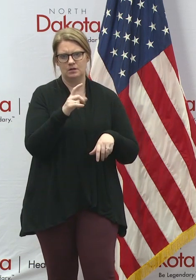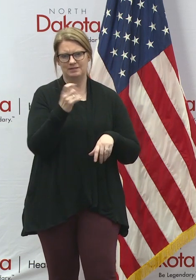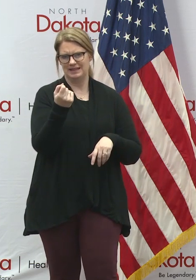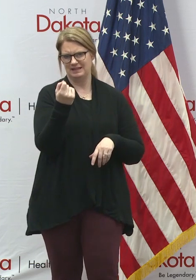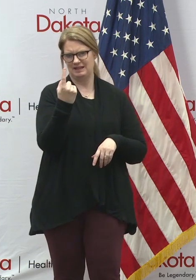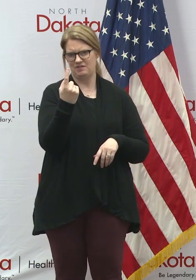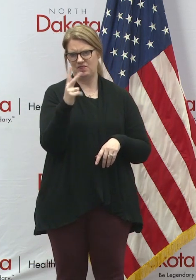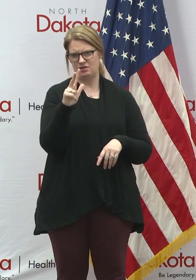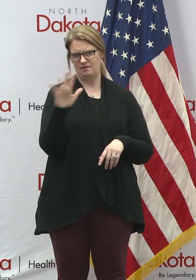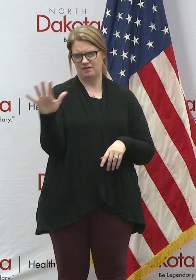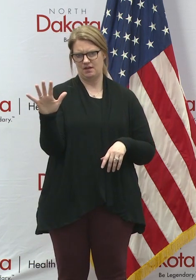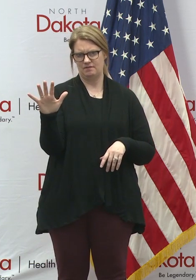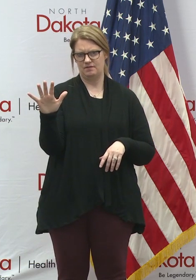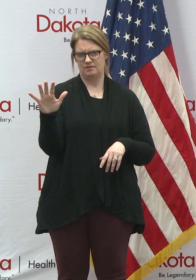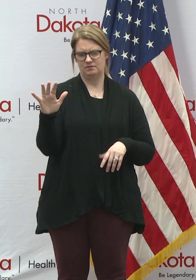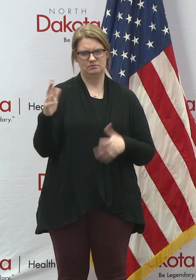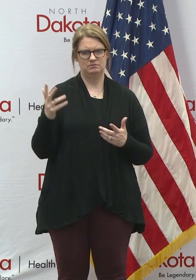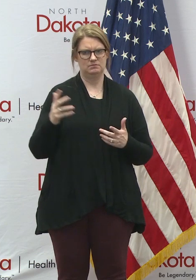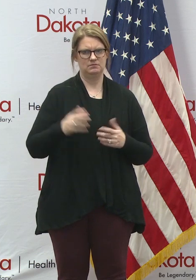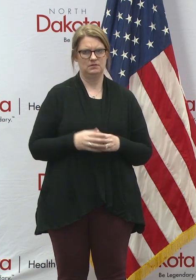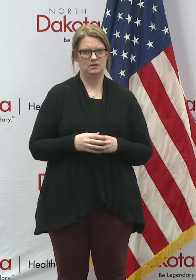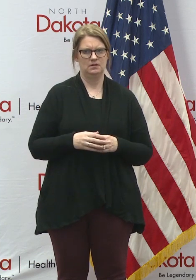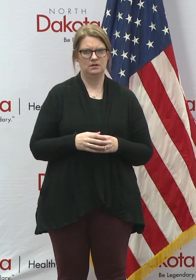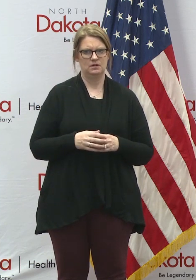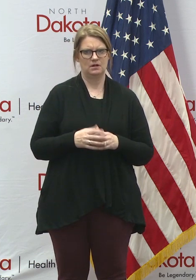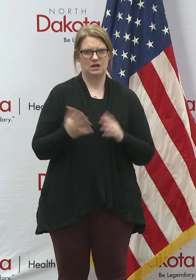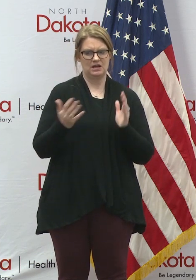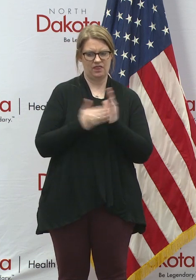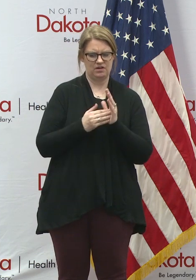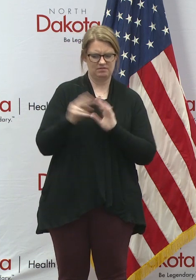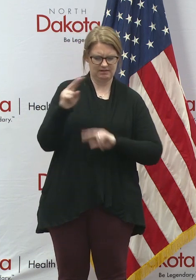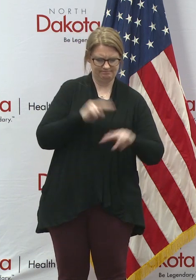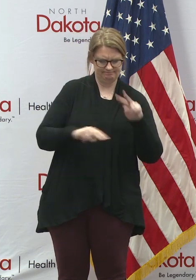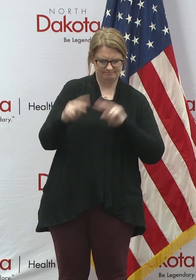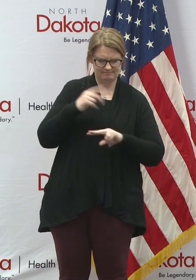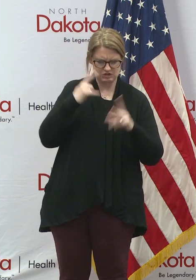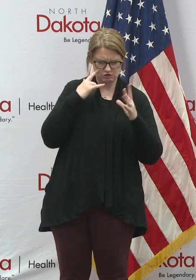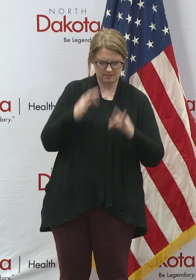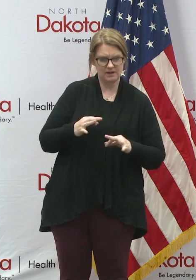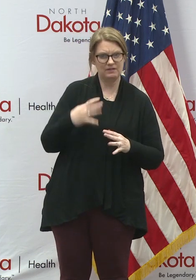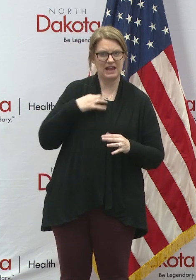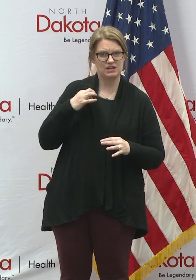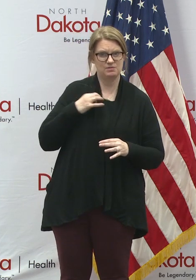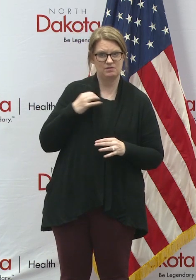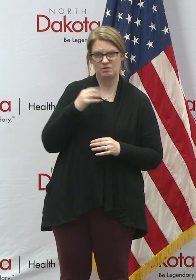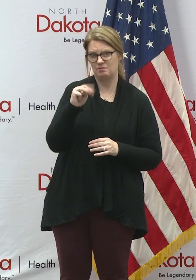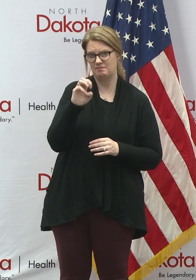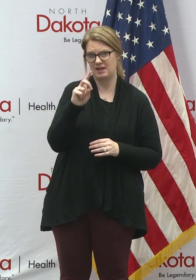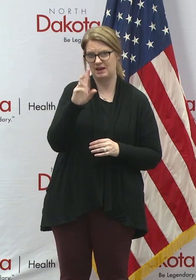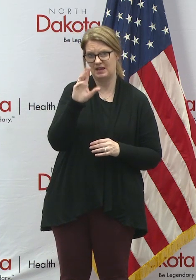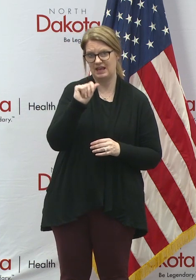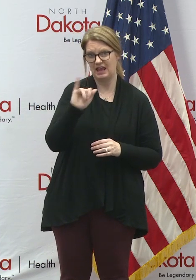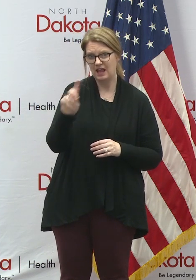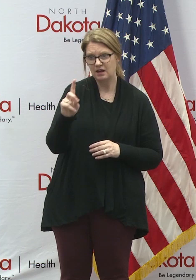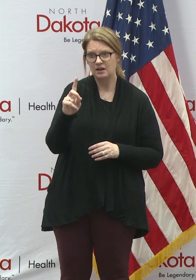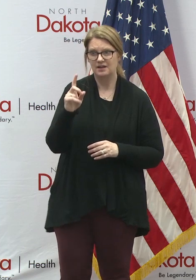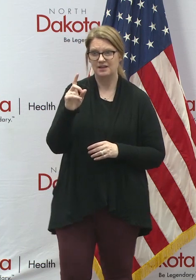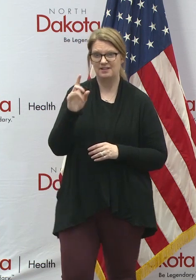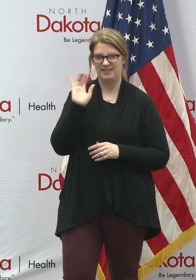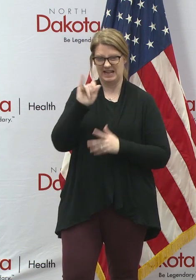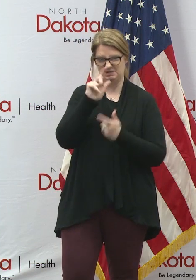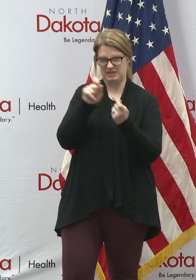believe is we are not doing any redeterminations of eligibility for Medicaid through this time. If that's, if that's his question,